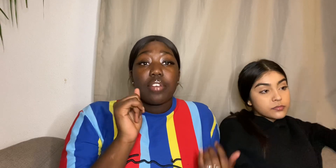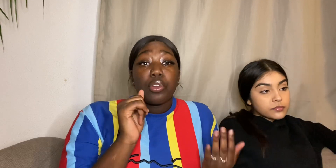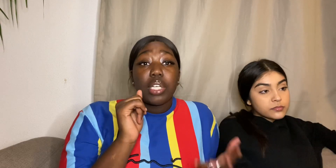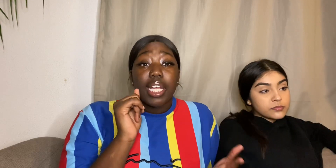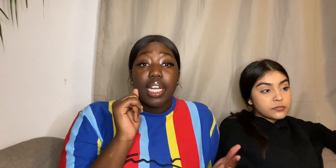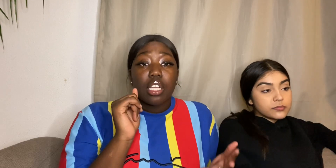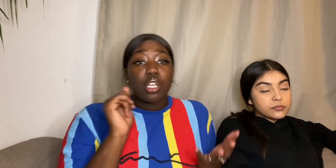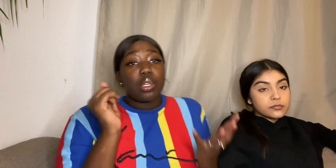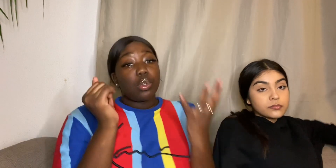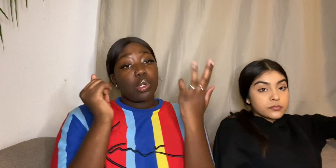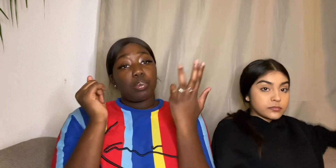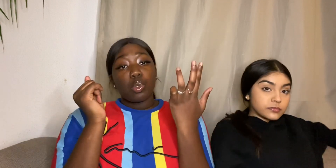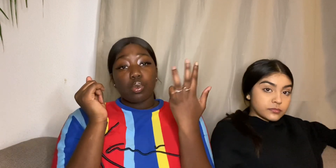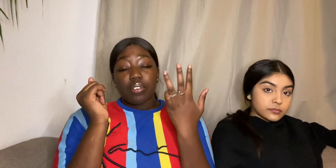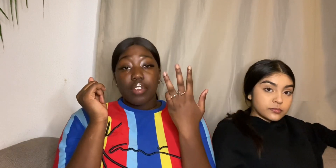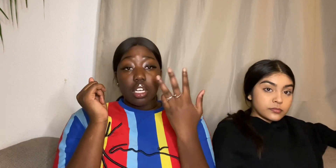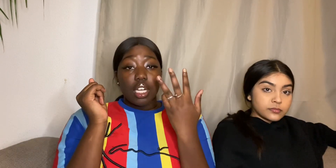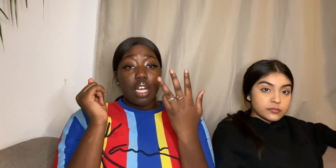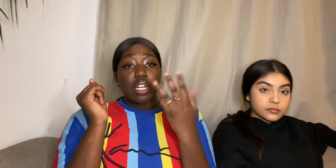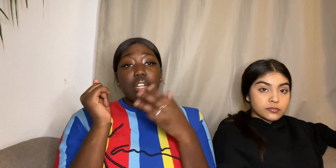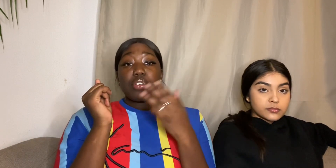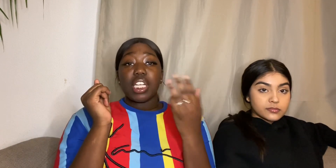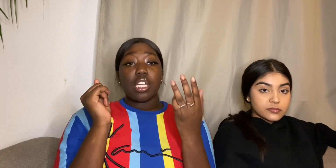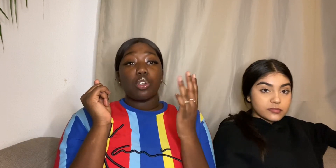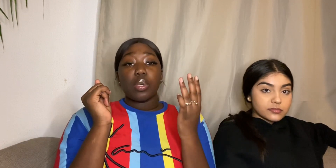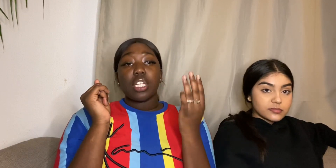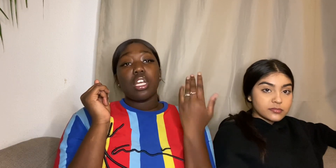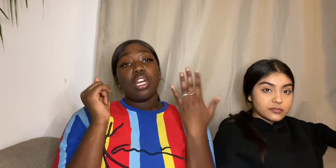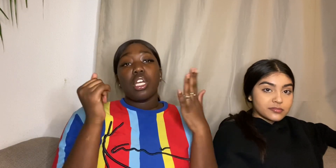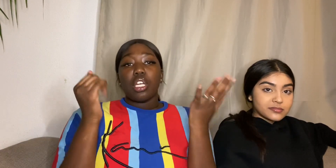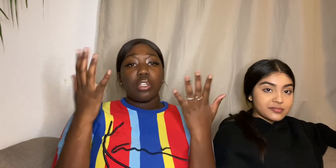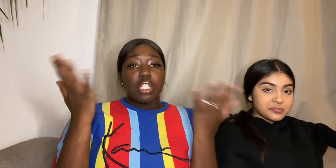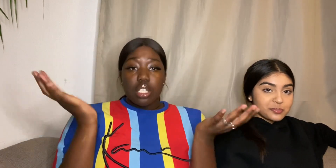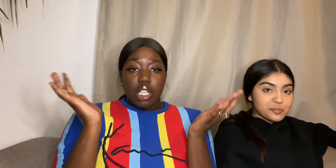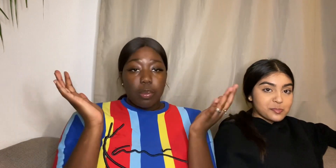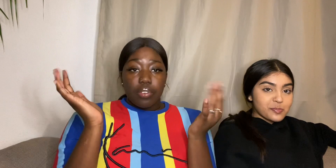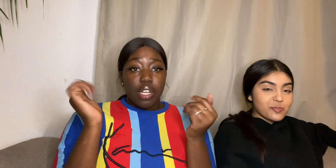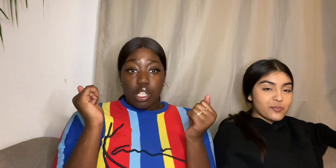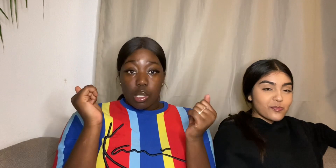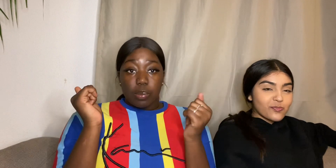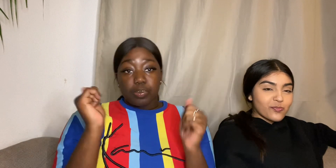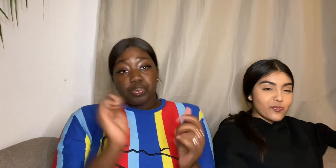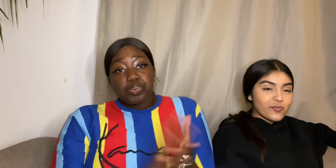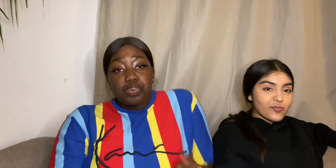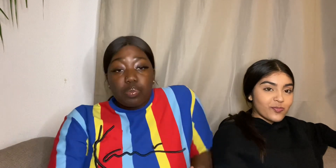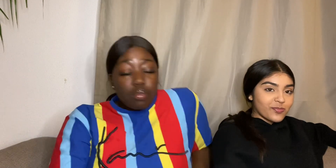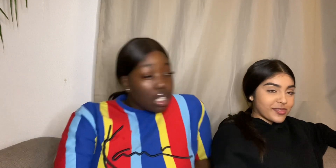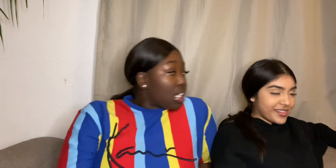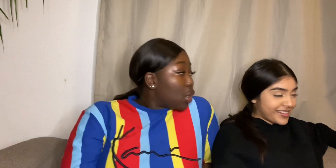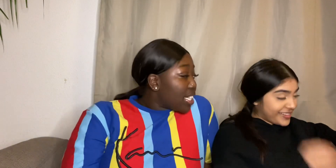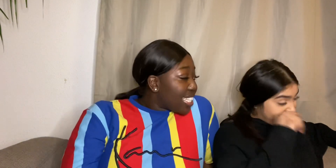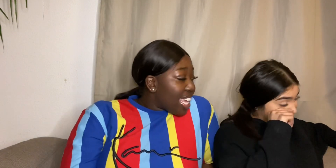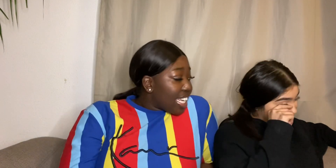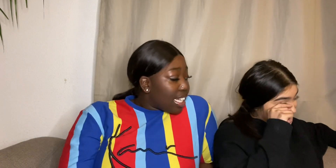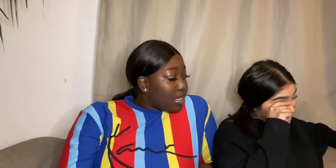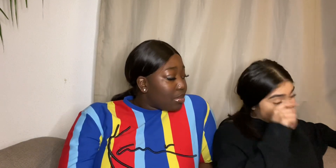did you put one finger down and if you didn't do it you just keep your fingers open you understand it yes